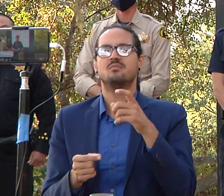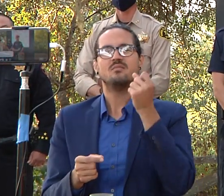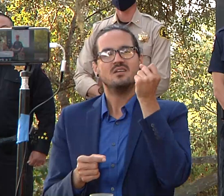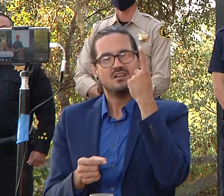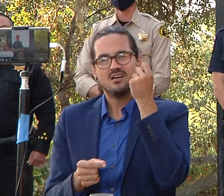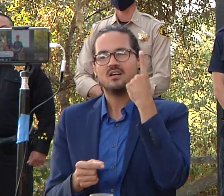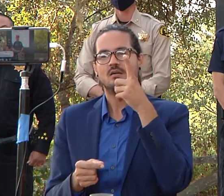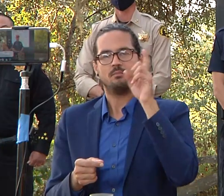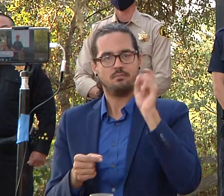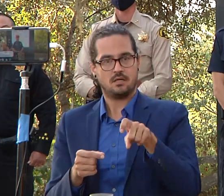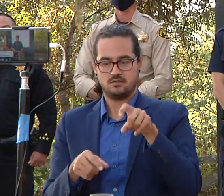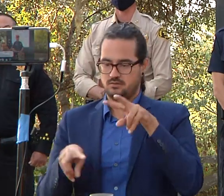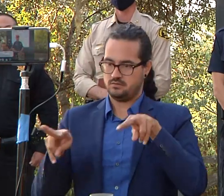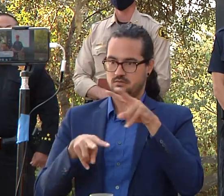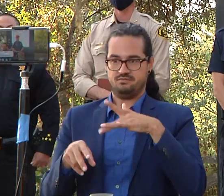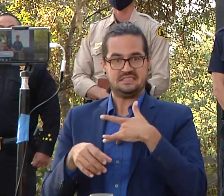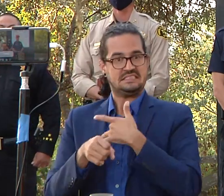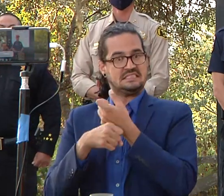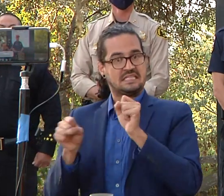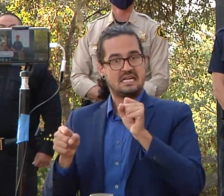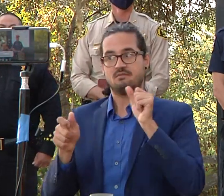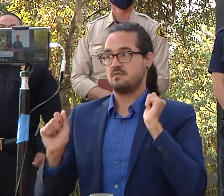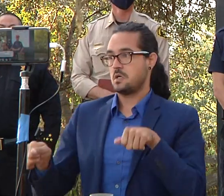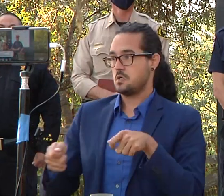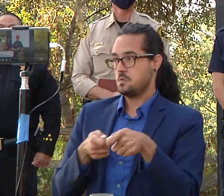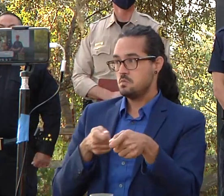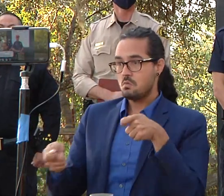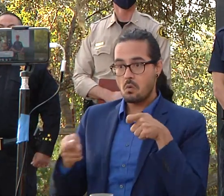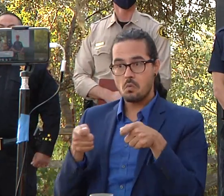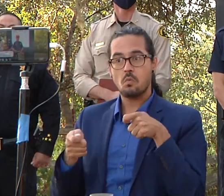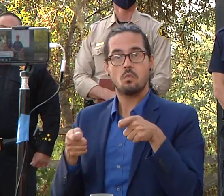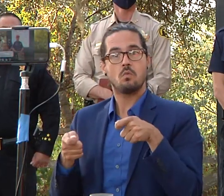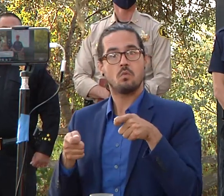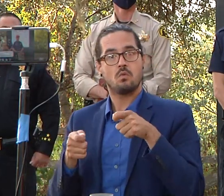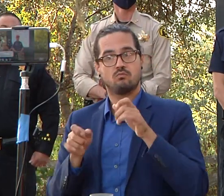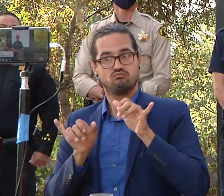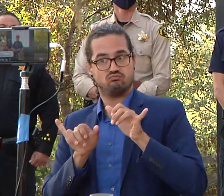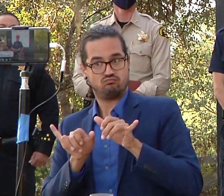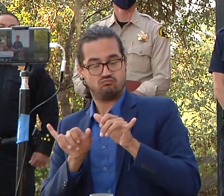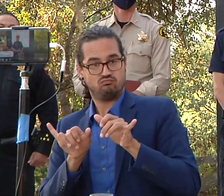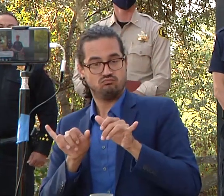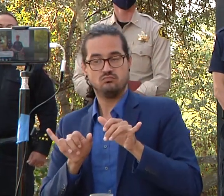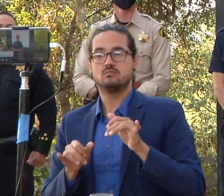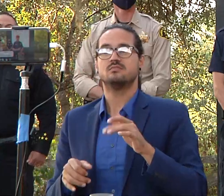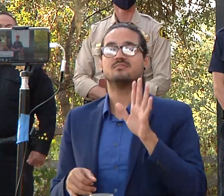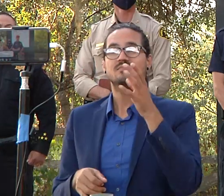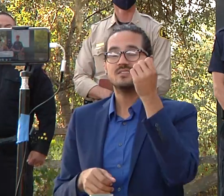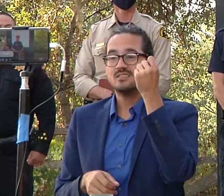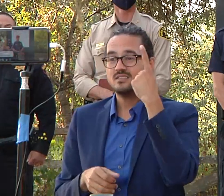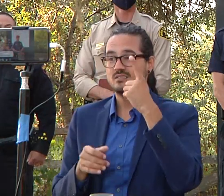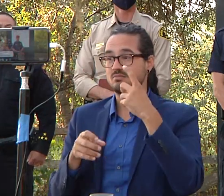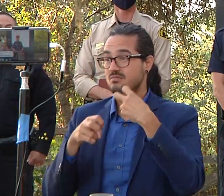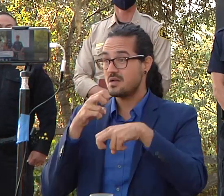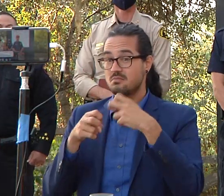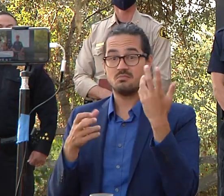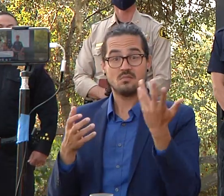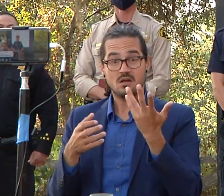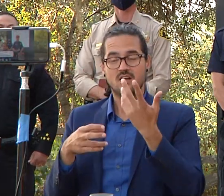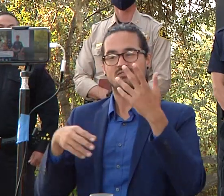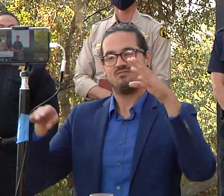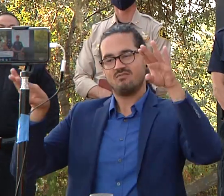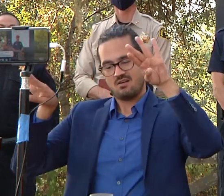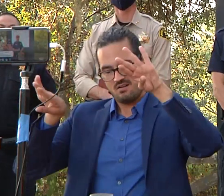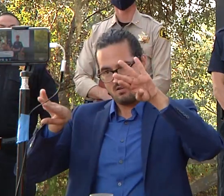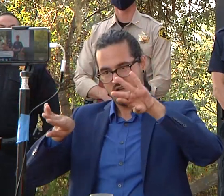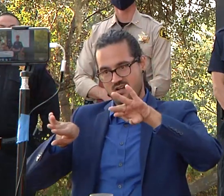it's safe to put uh people into what's uh difficult is because of the valley there's one side of the valley that currently is not